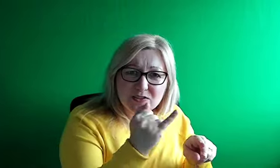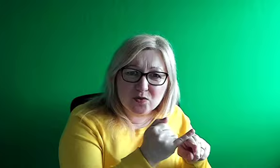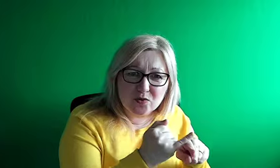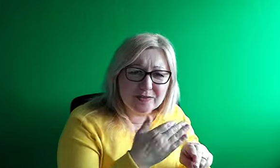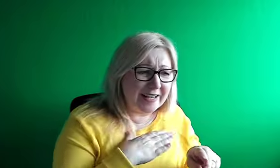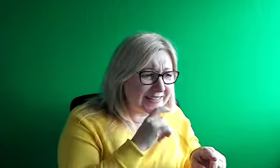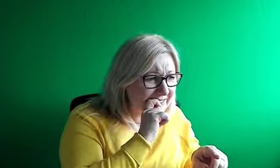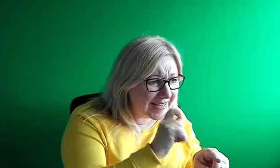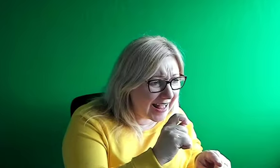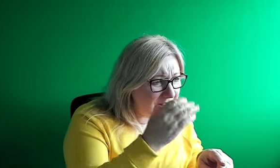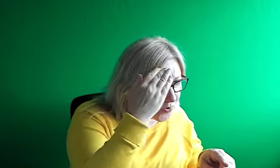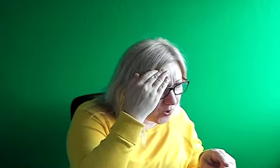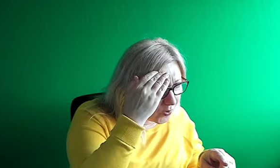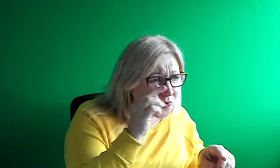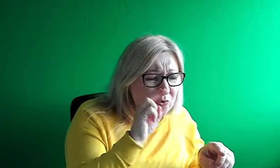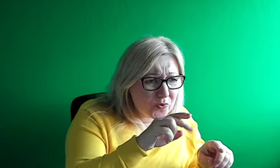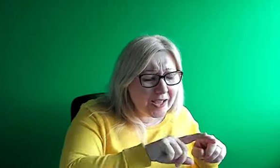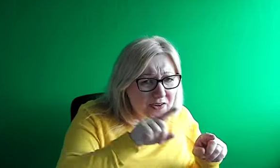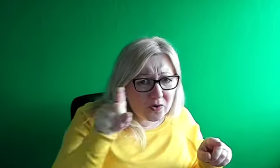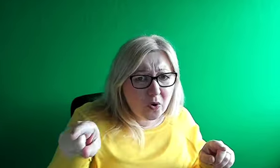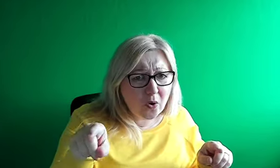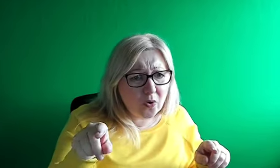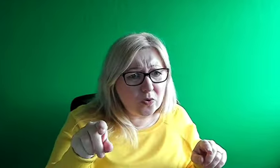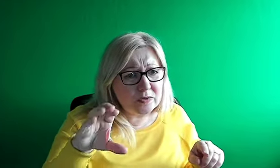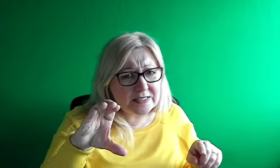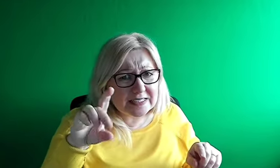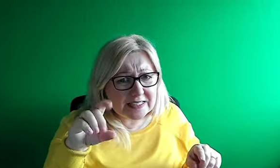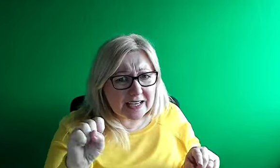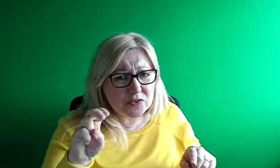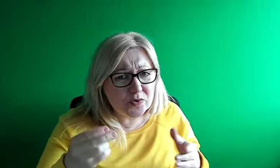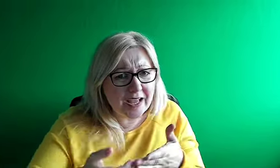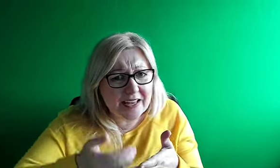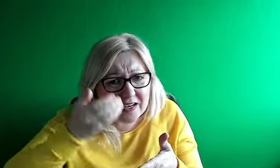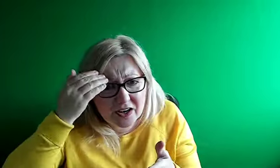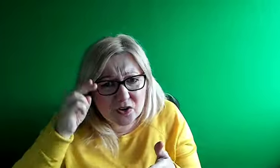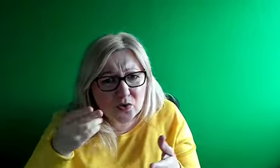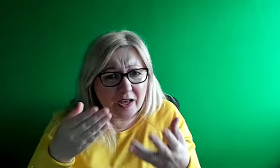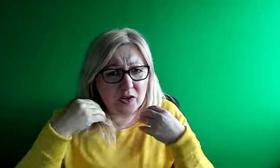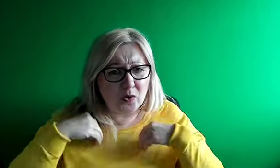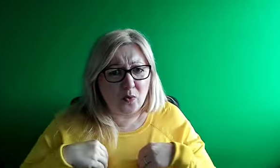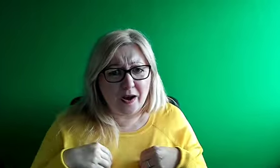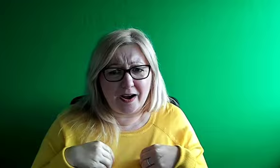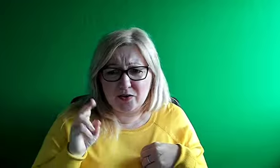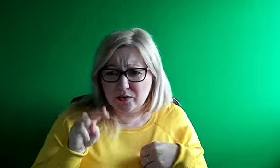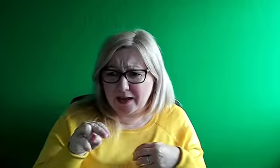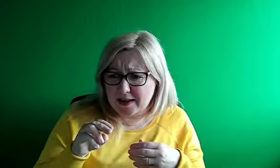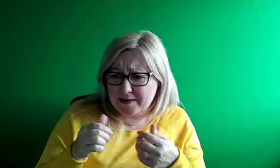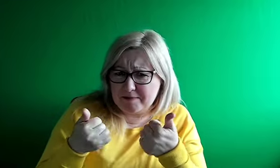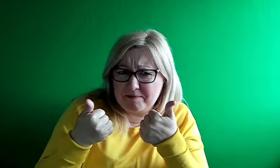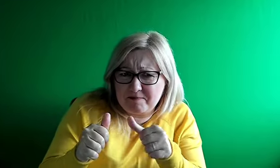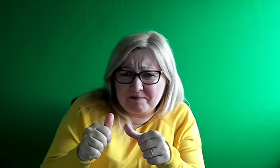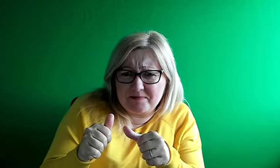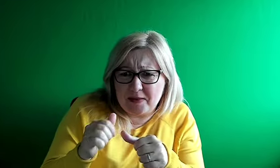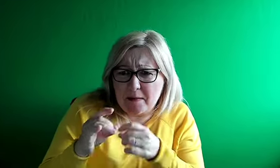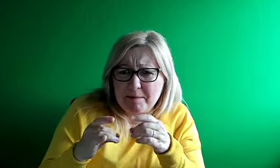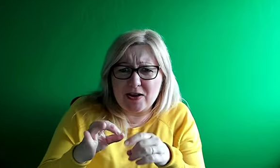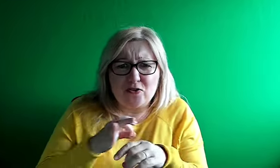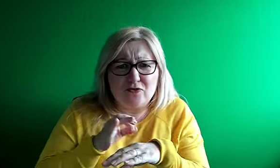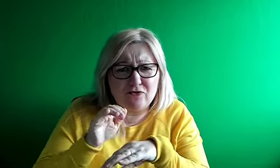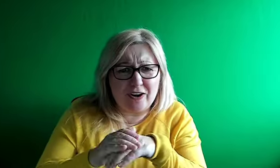that it's open to anyone if you've been interested in it, and that you won't regret it, you make friends for life, it's small course, it's only like 20, 25 per